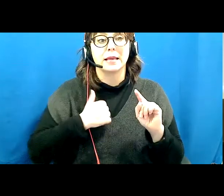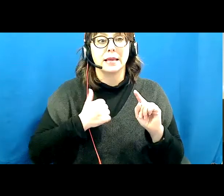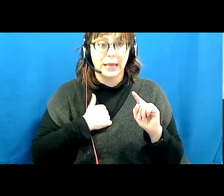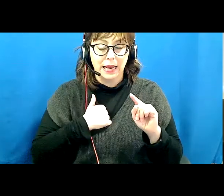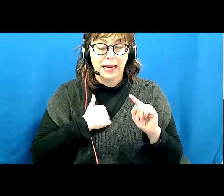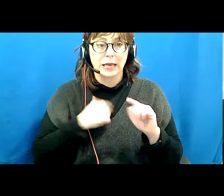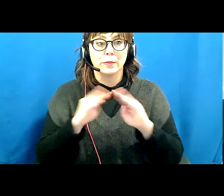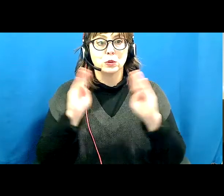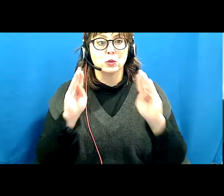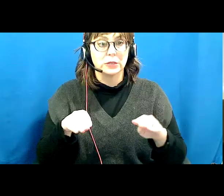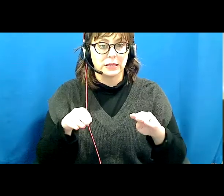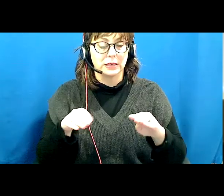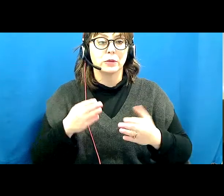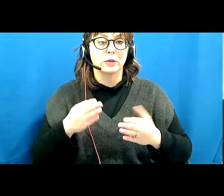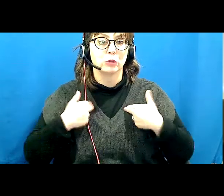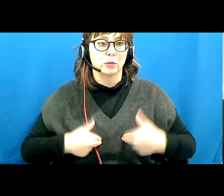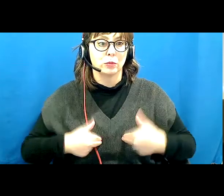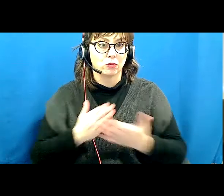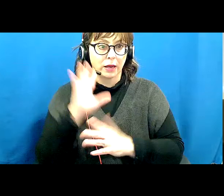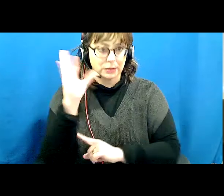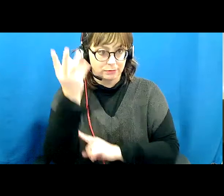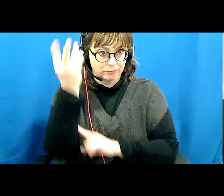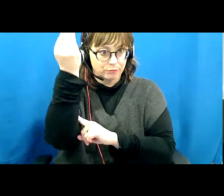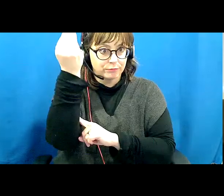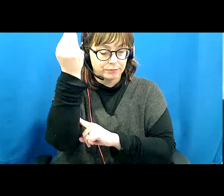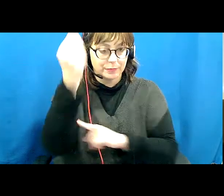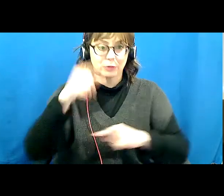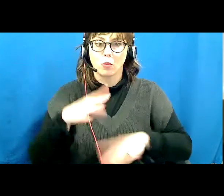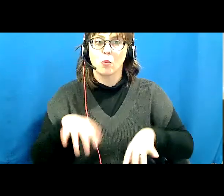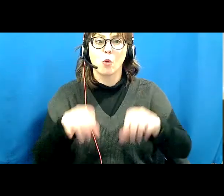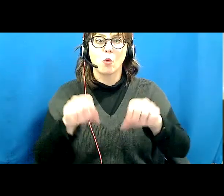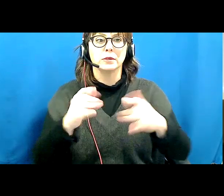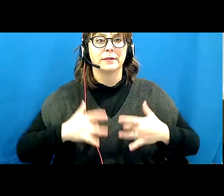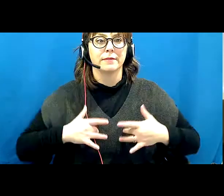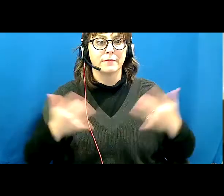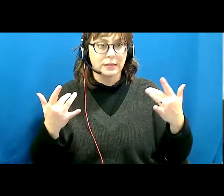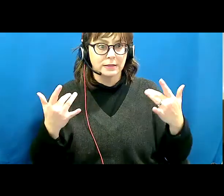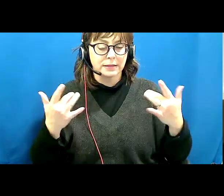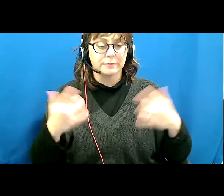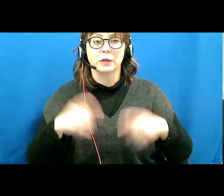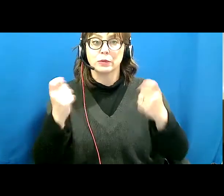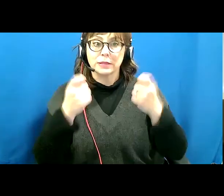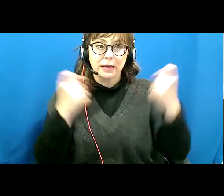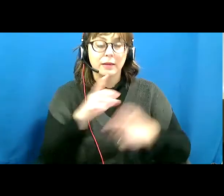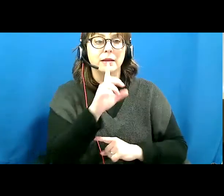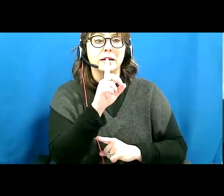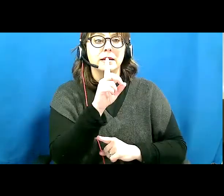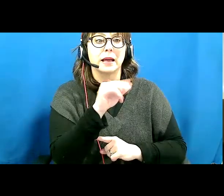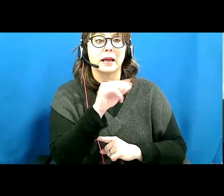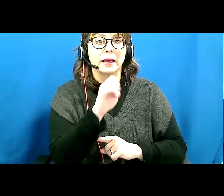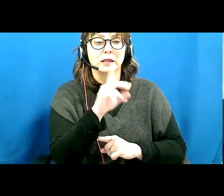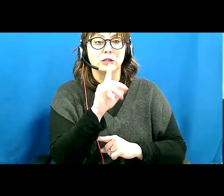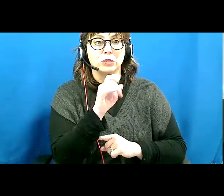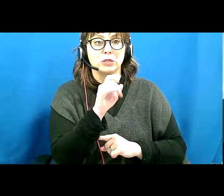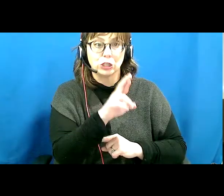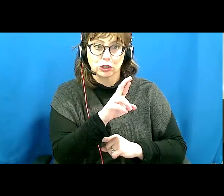Rights for hosting this wonderful event. I also wanted to send a few words of support and celebration of Diane Drieger's new book, Still Living